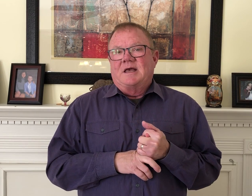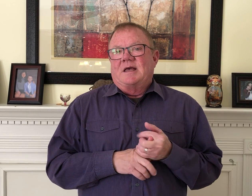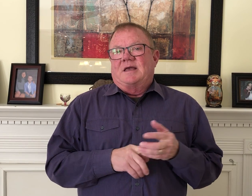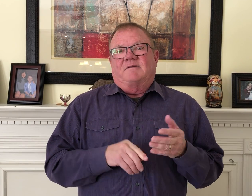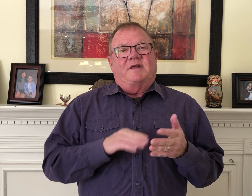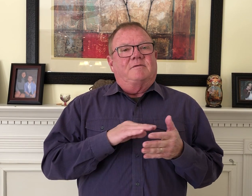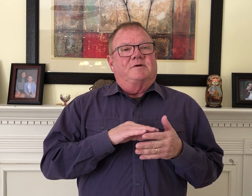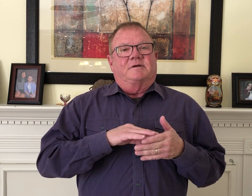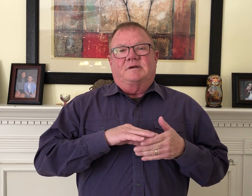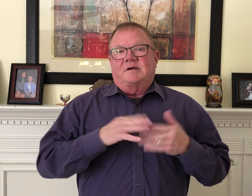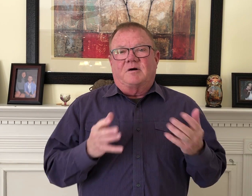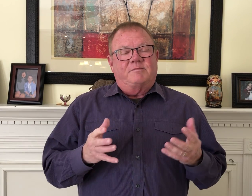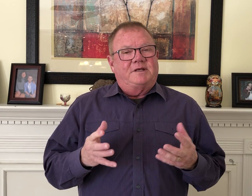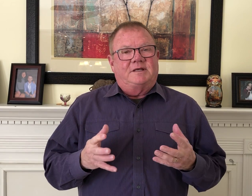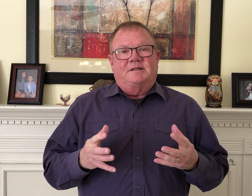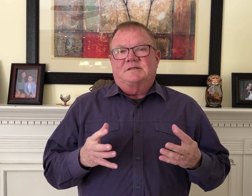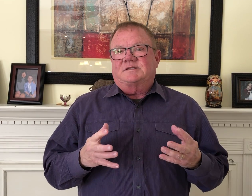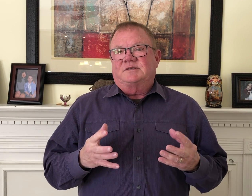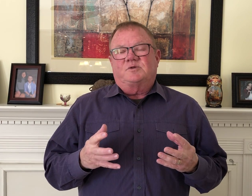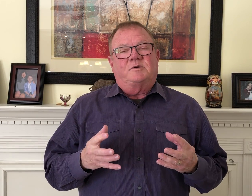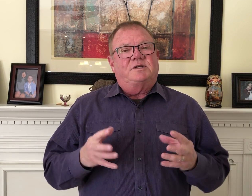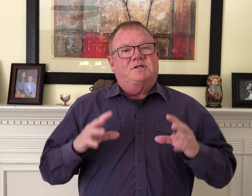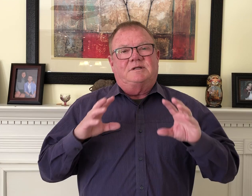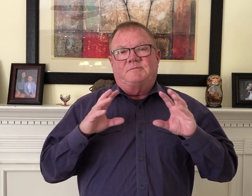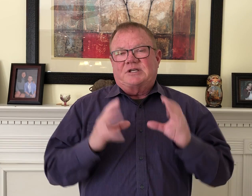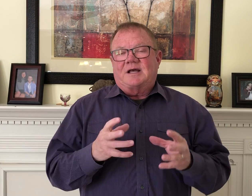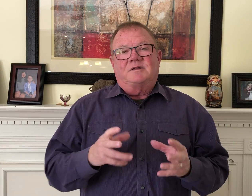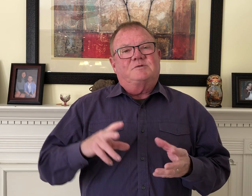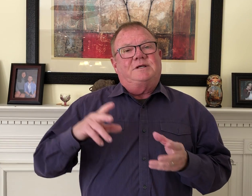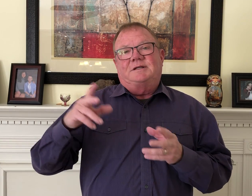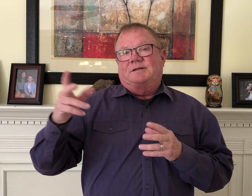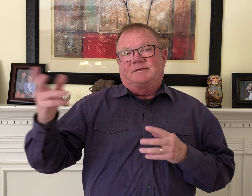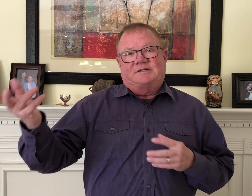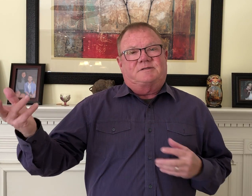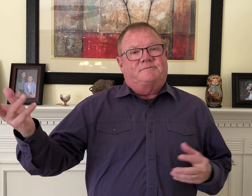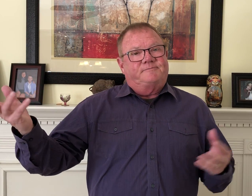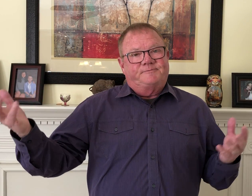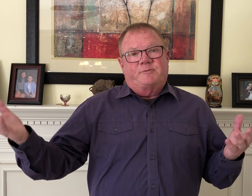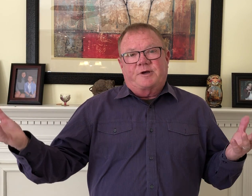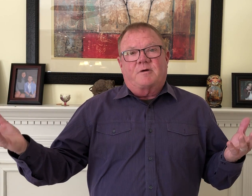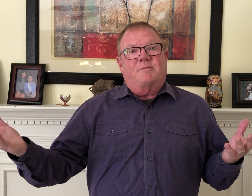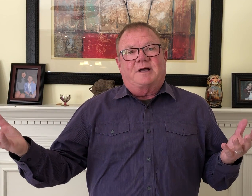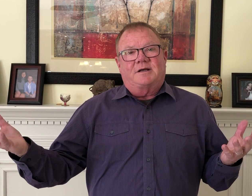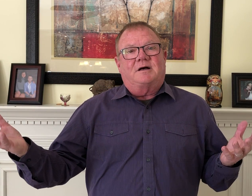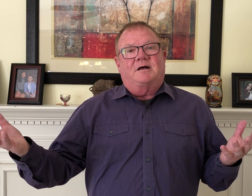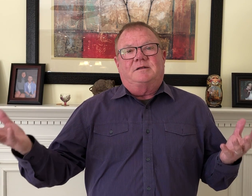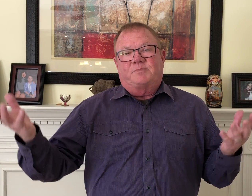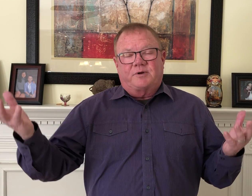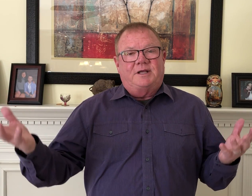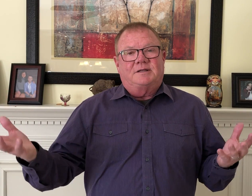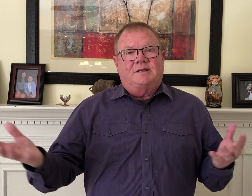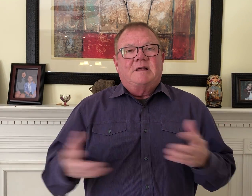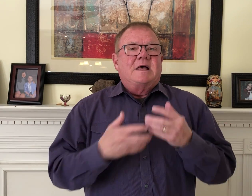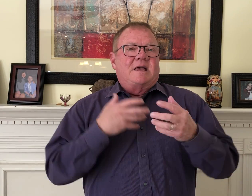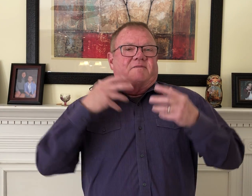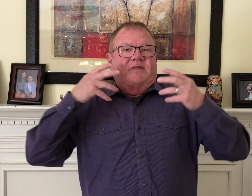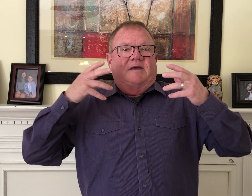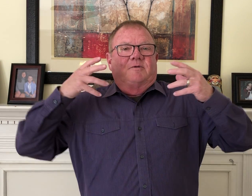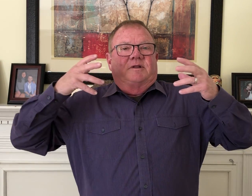if they would have caught me in this situation and challenged me to disregard my God and praying to him, if they would have